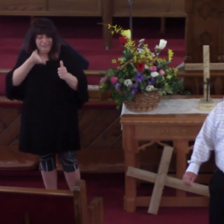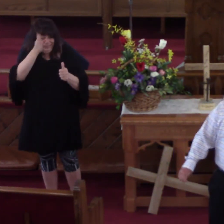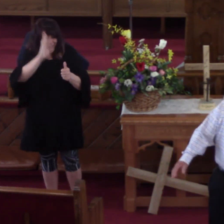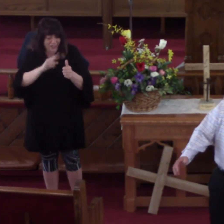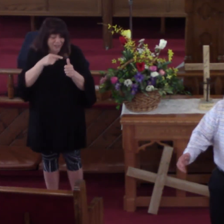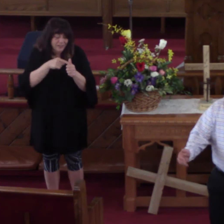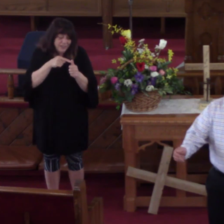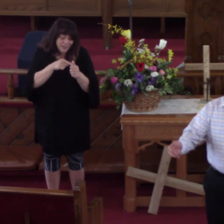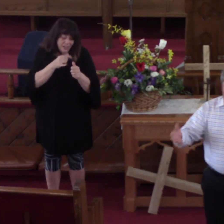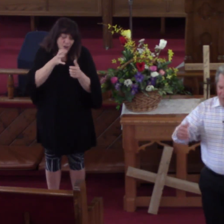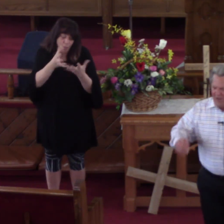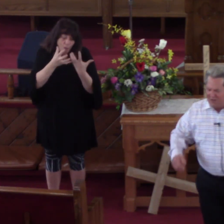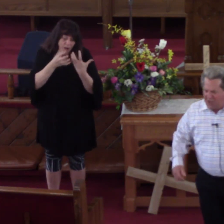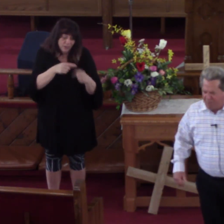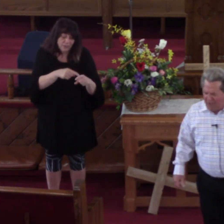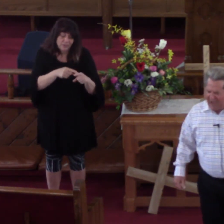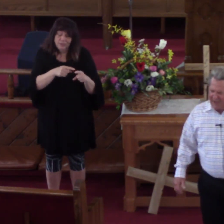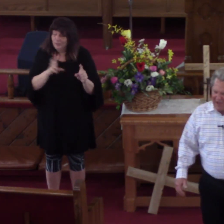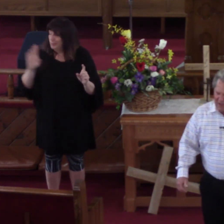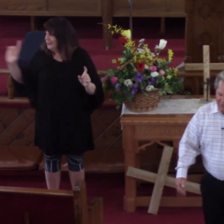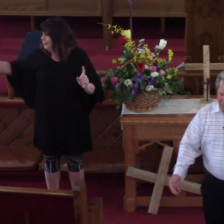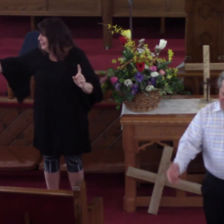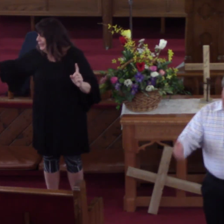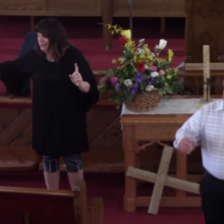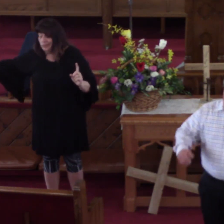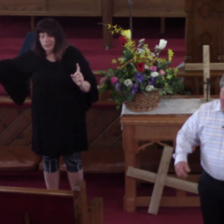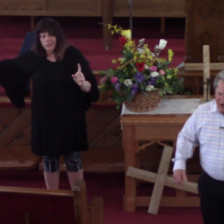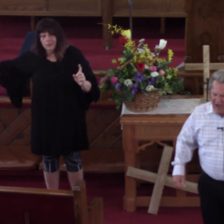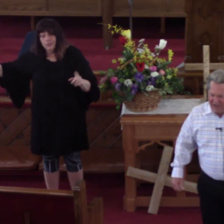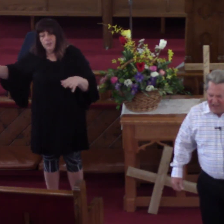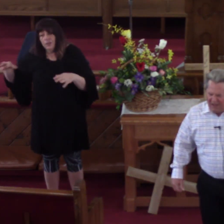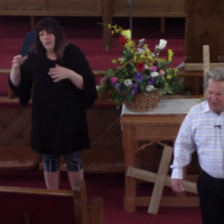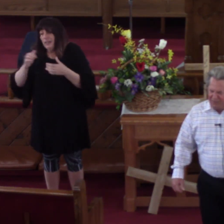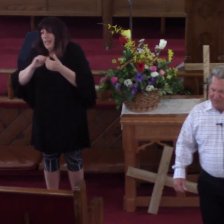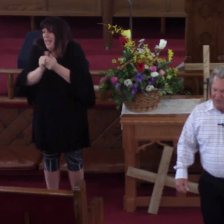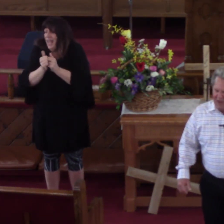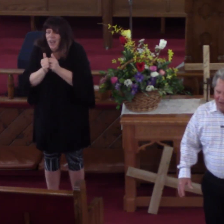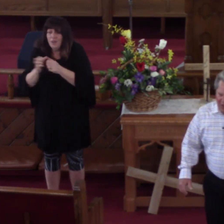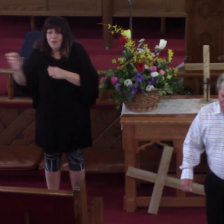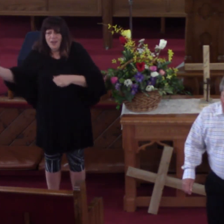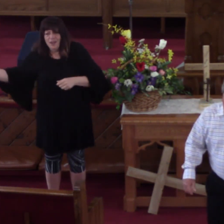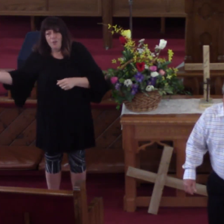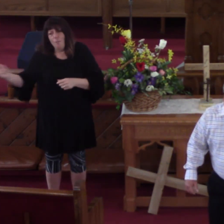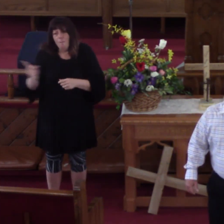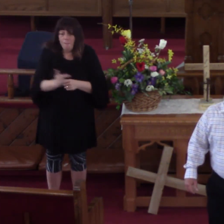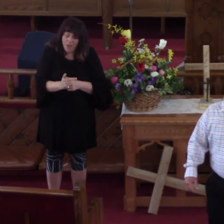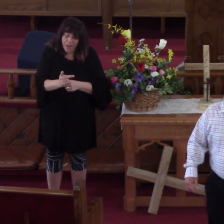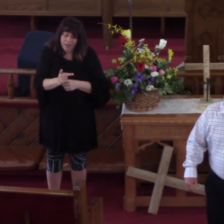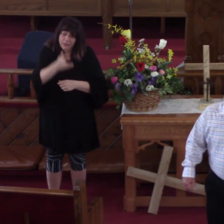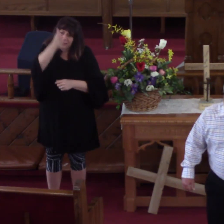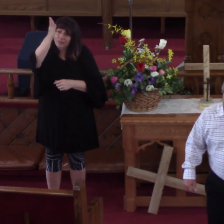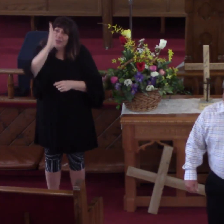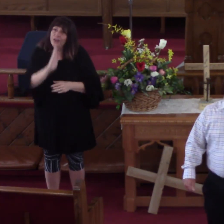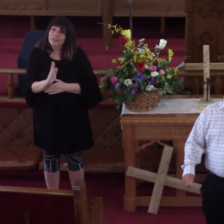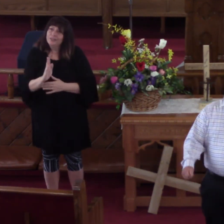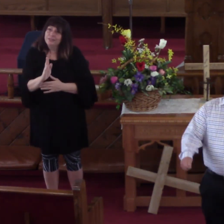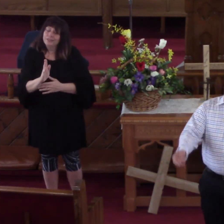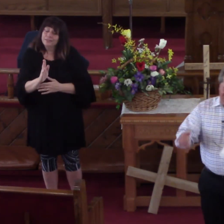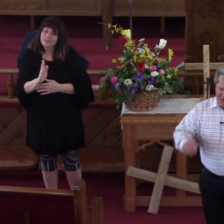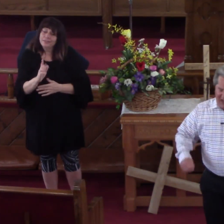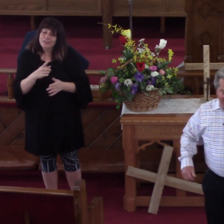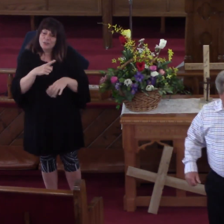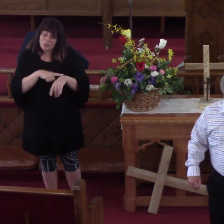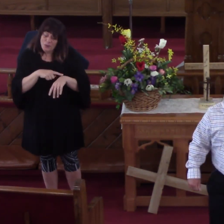that they could ever, my friend, get back in the place where they were at one time. And yet,